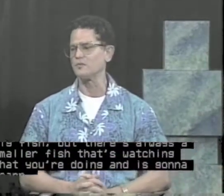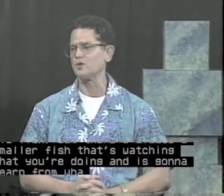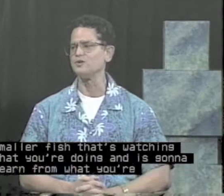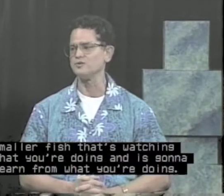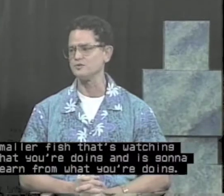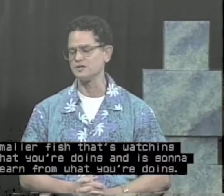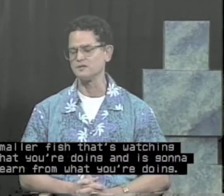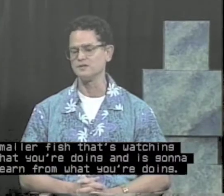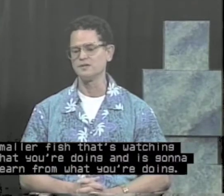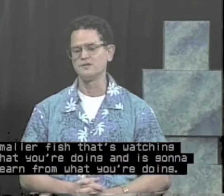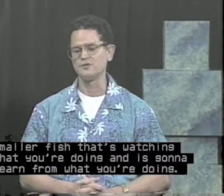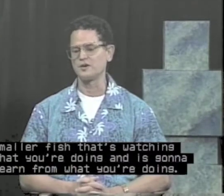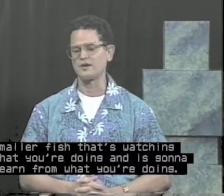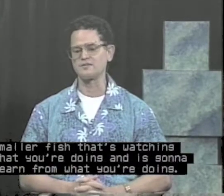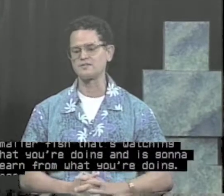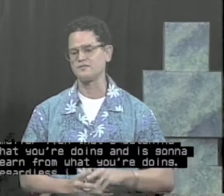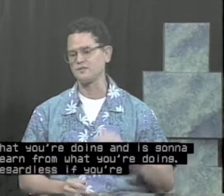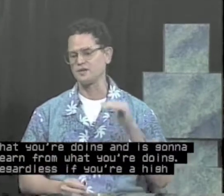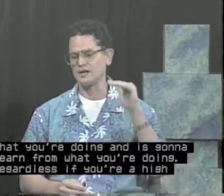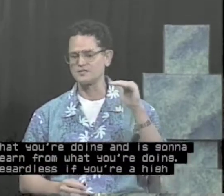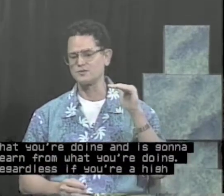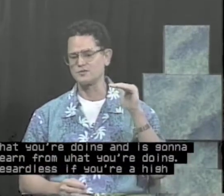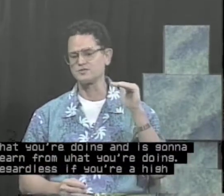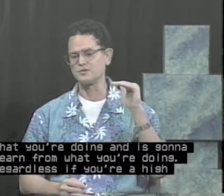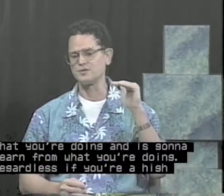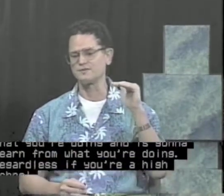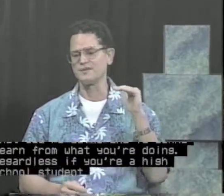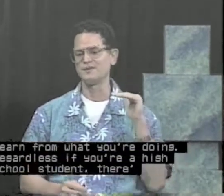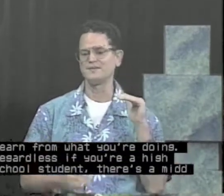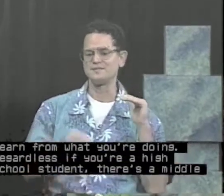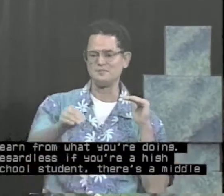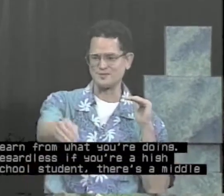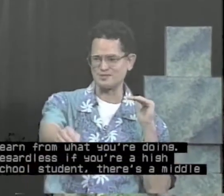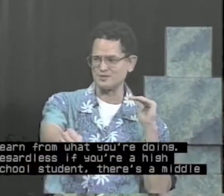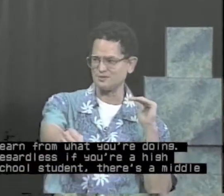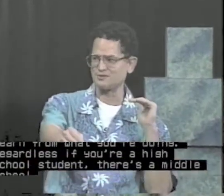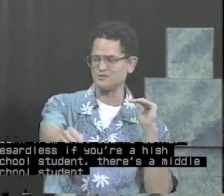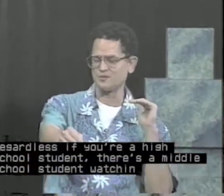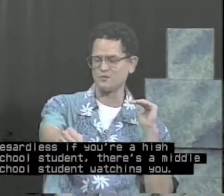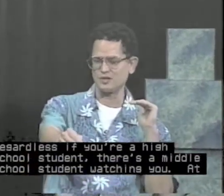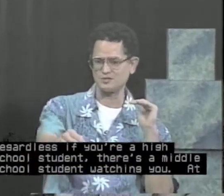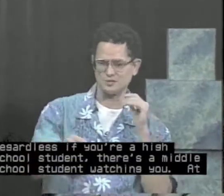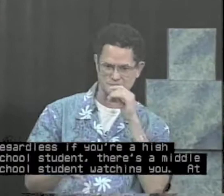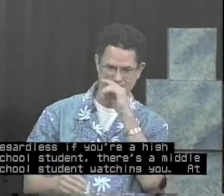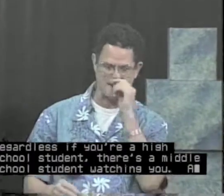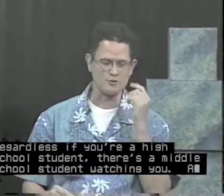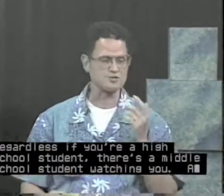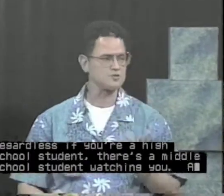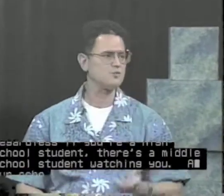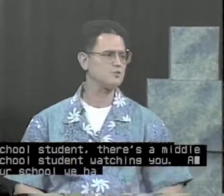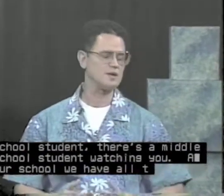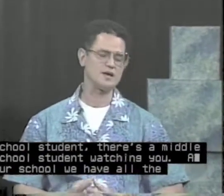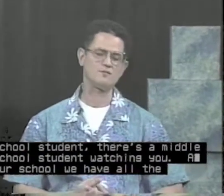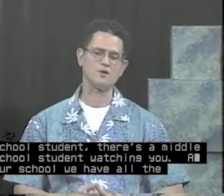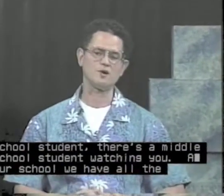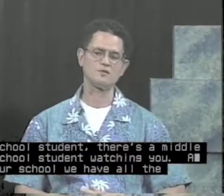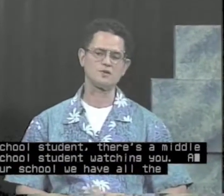from what you're doing. Regardless if you're a high school student, there's a middle school student watching. At our school, we have all the